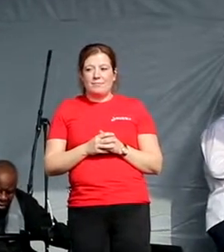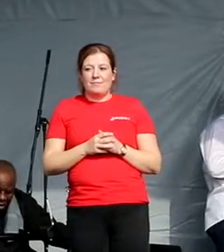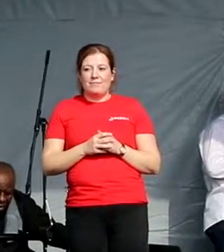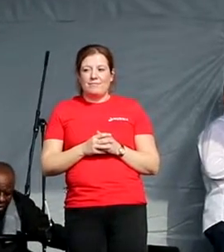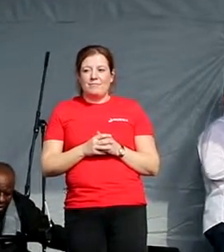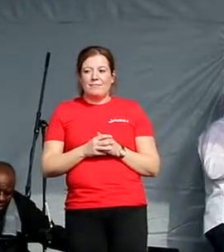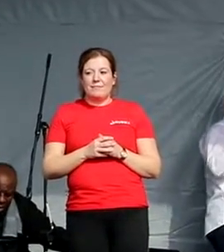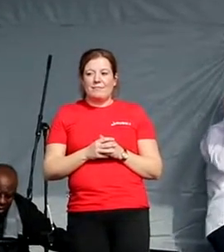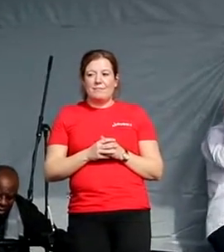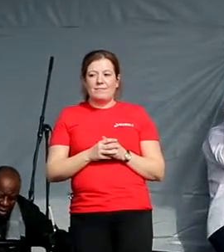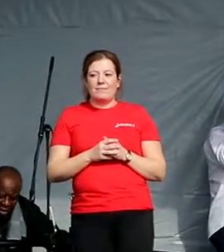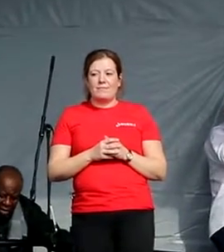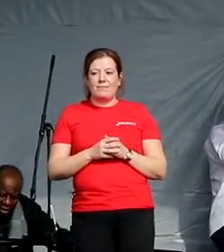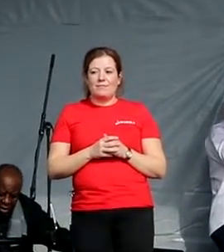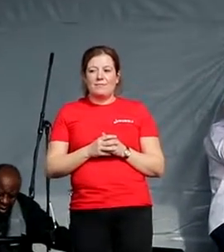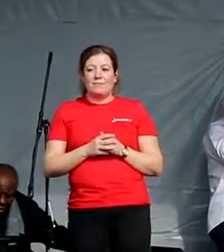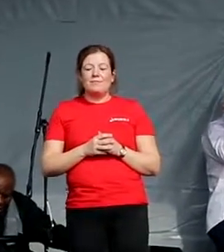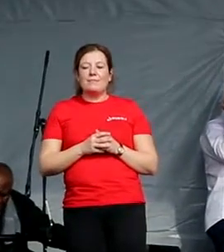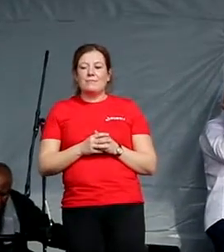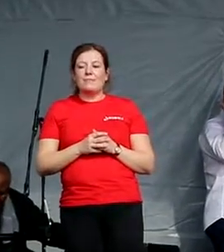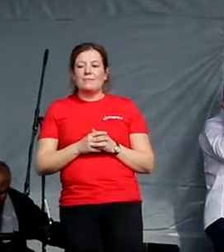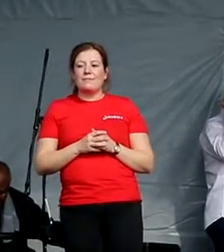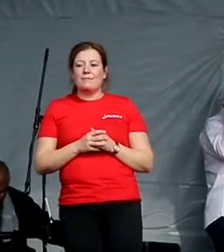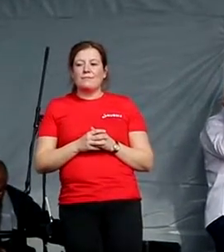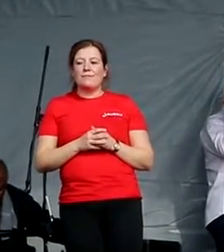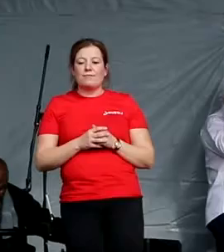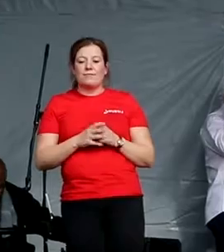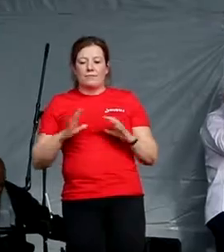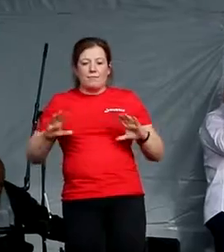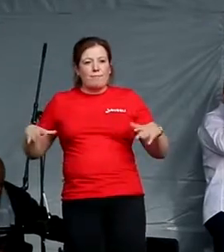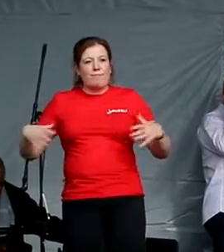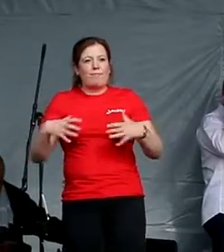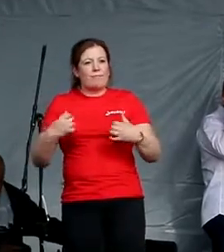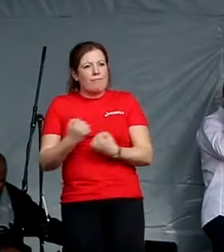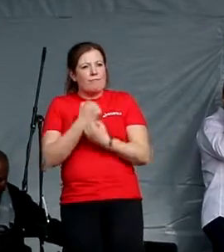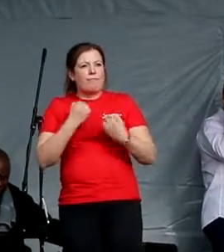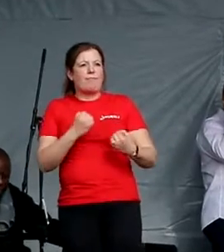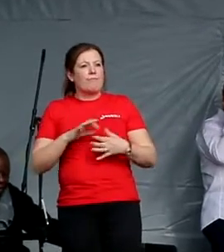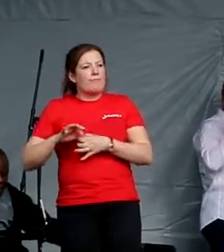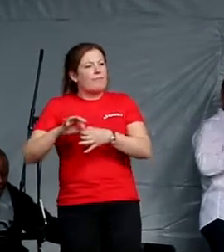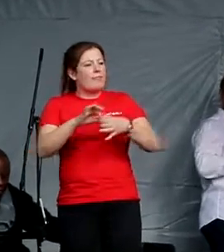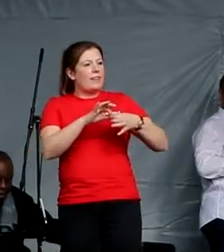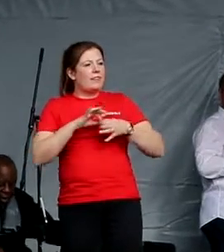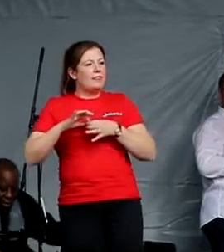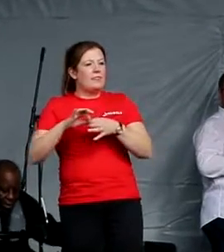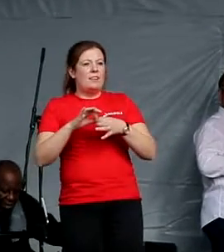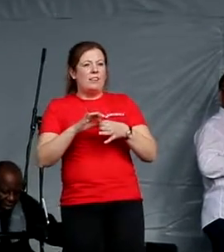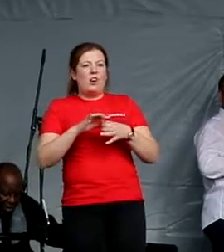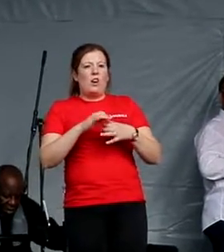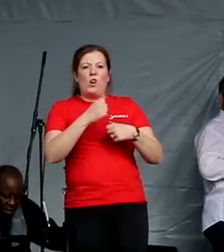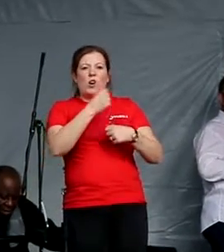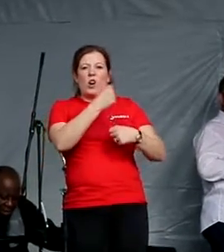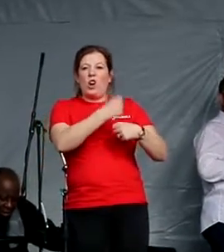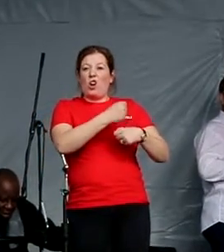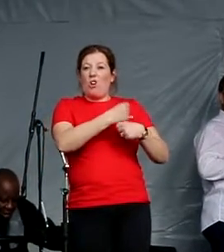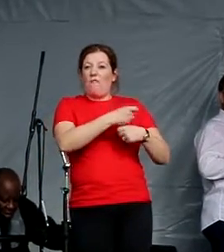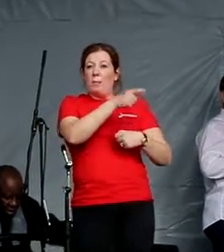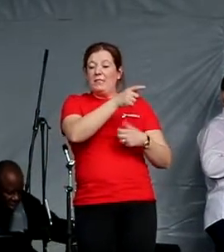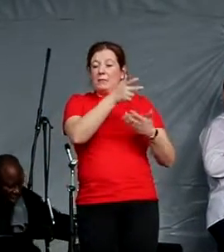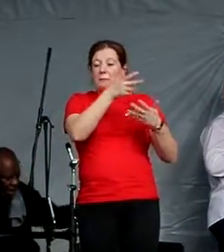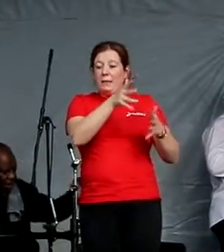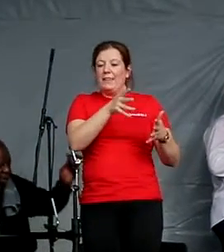This government is no better than that. They haven't killed thousands